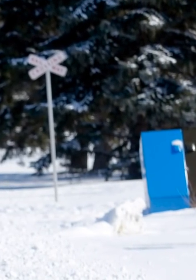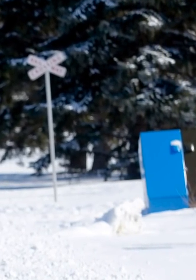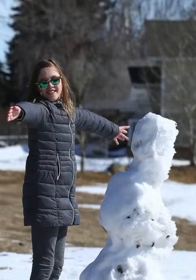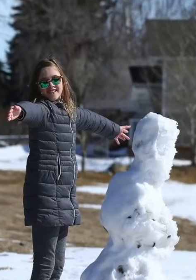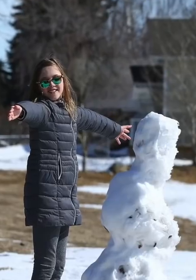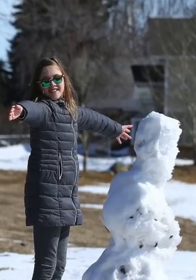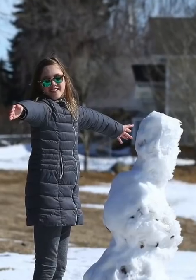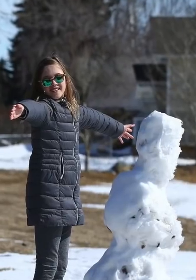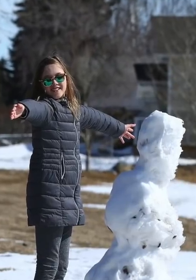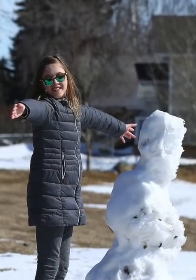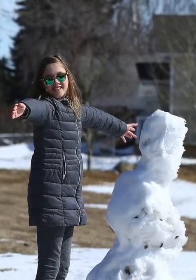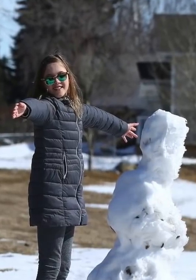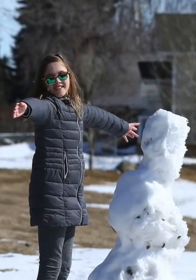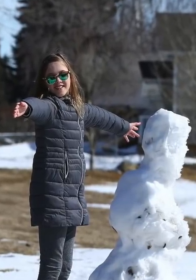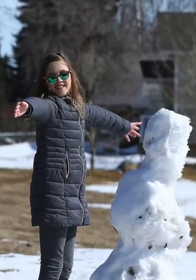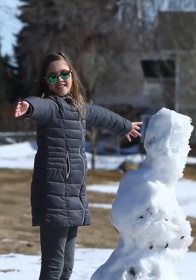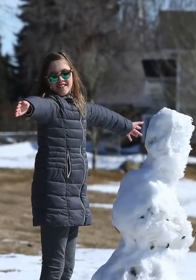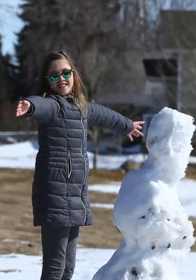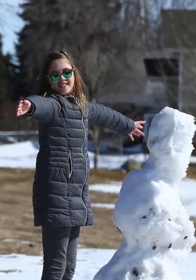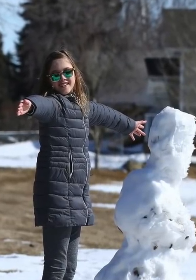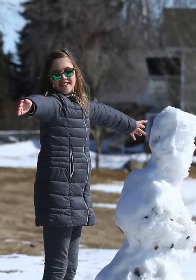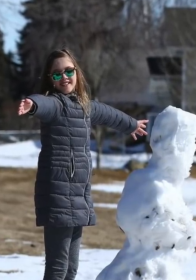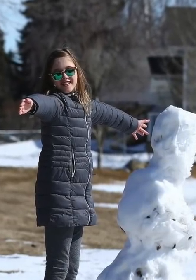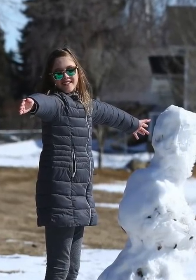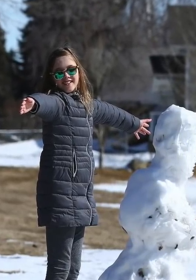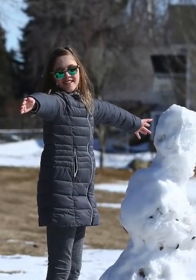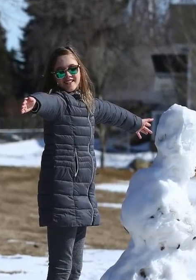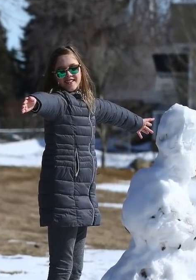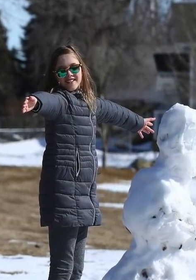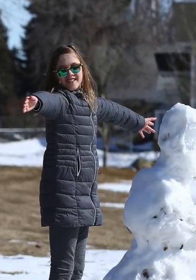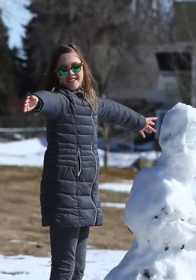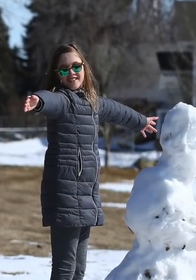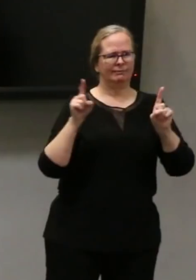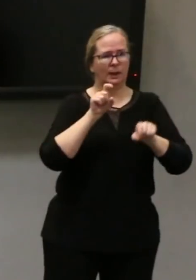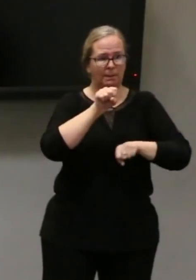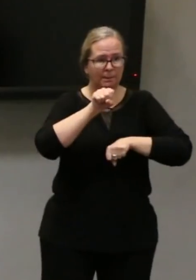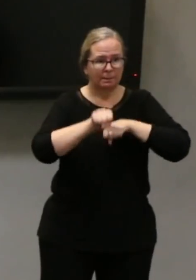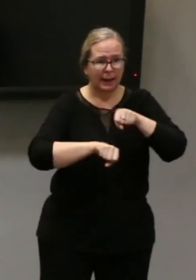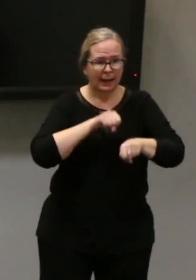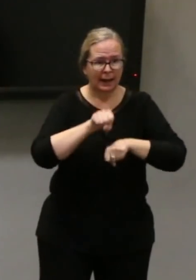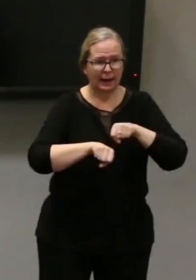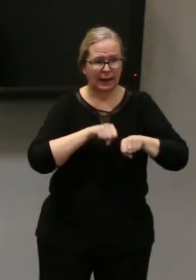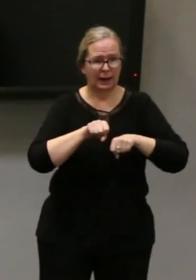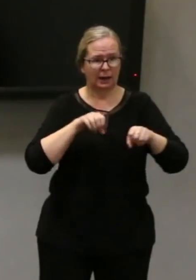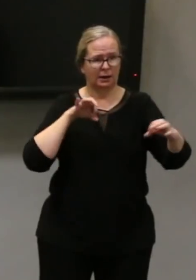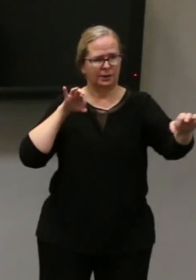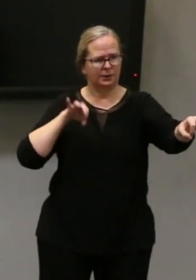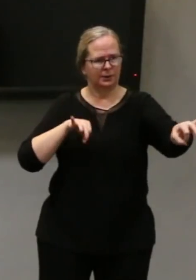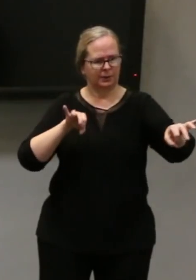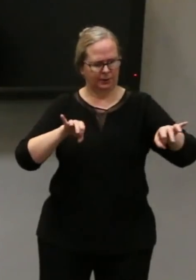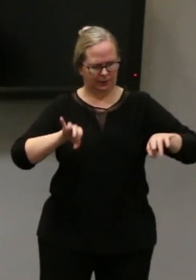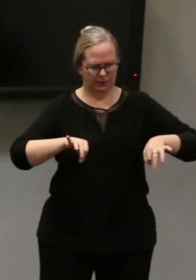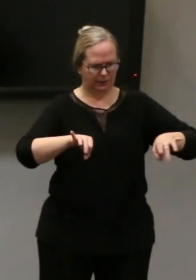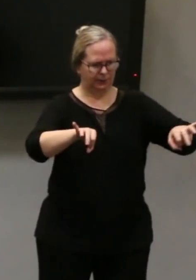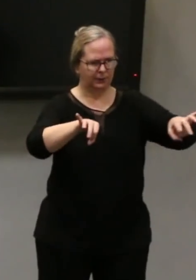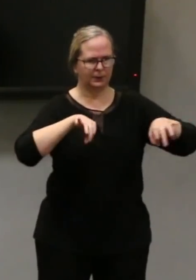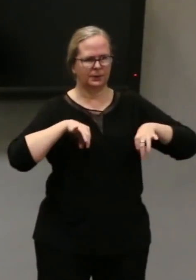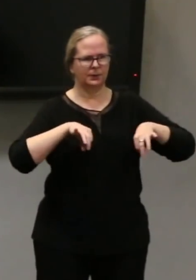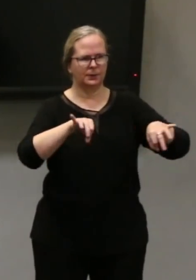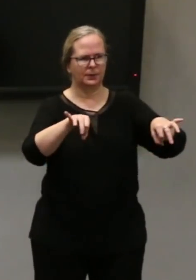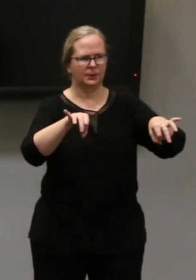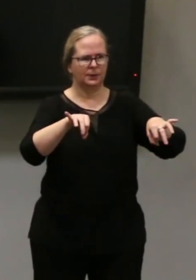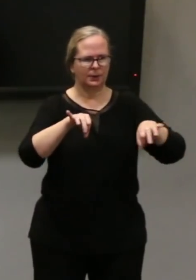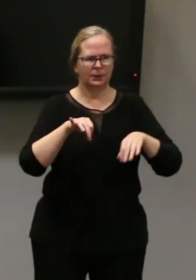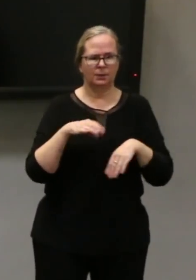or talking. Put a bicycle width between you and others. Stand in your driveway and yell to your neighbors in a friendly way right. Visit loudly